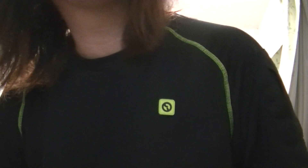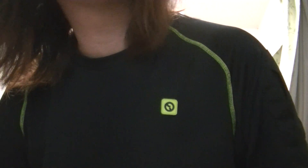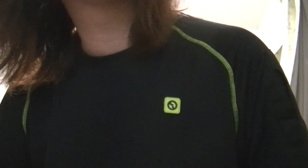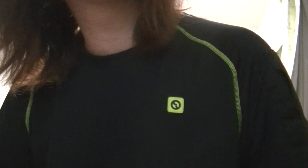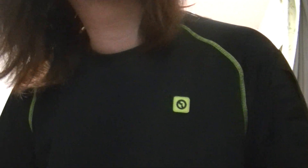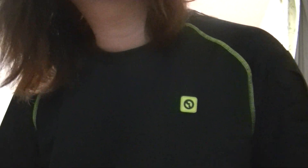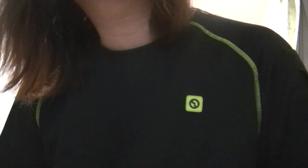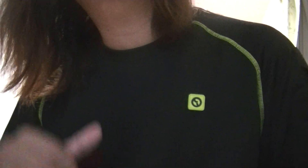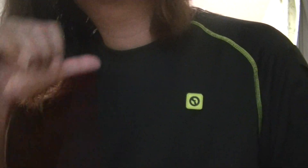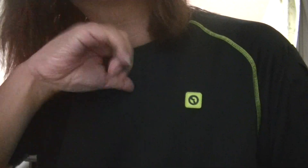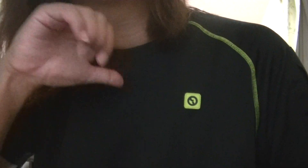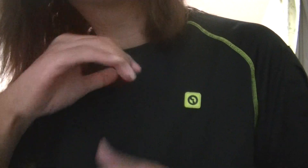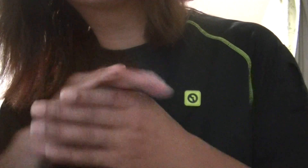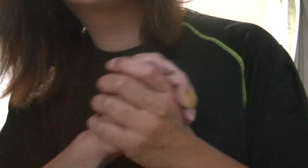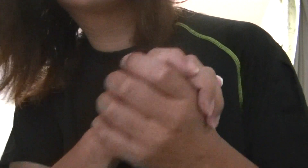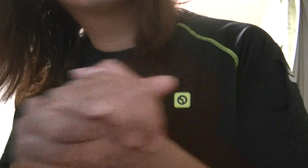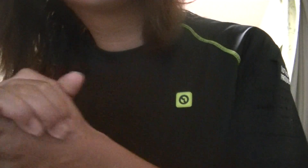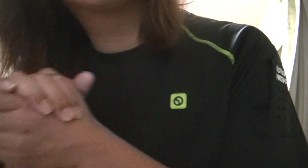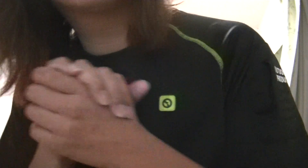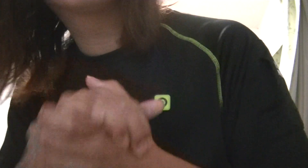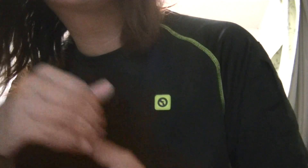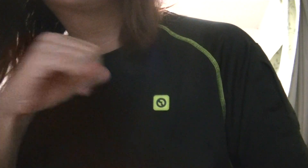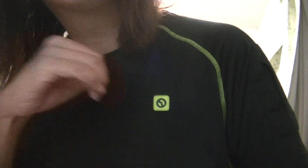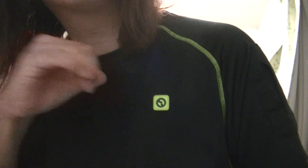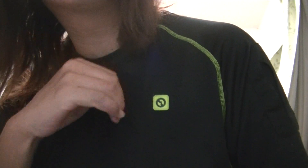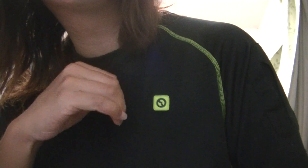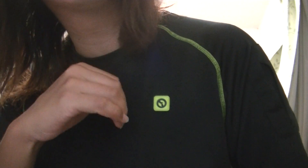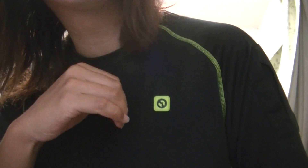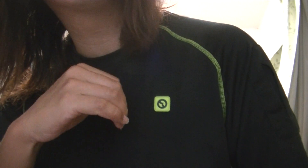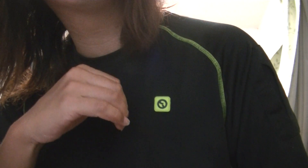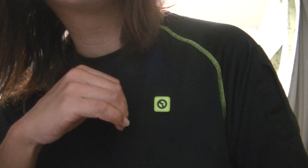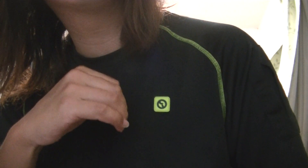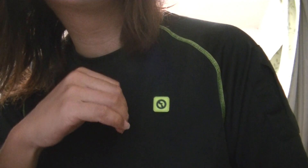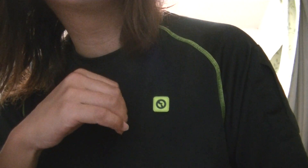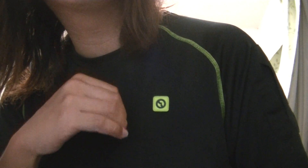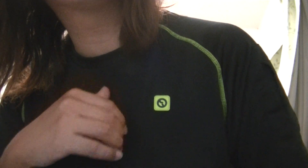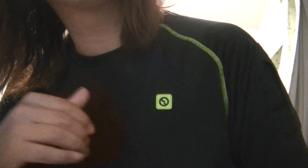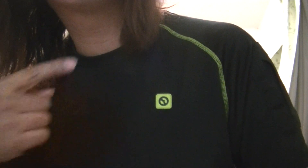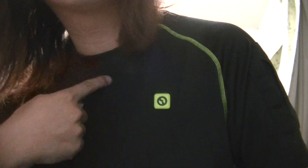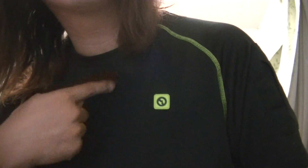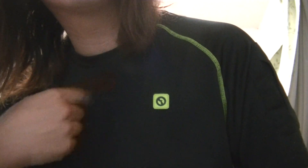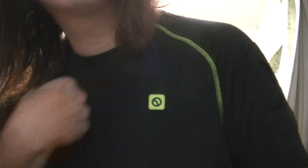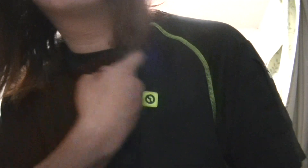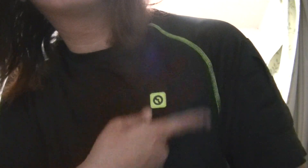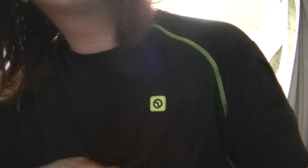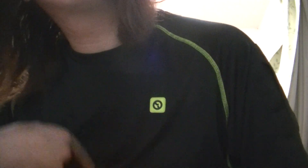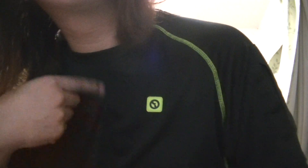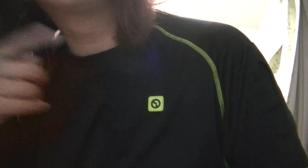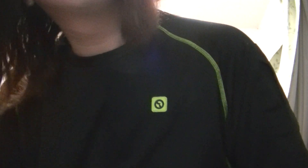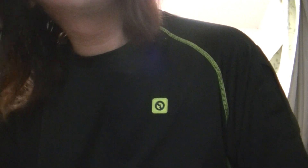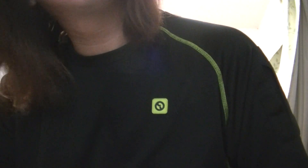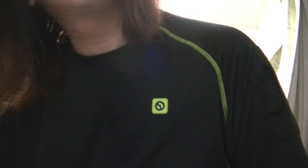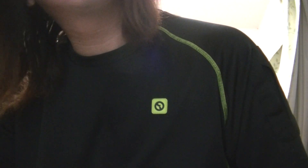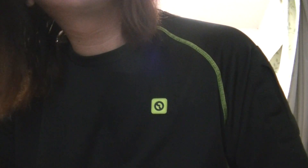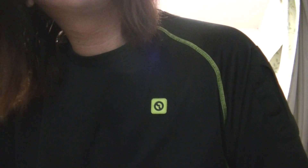There is a chance we're taking, we're taking our own lives.